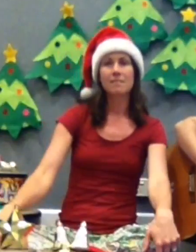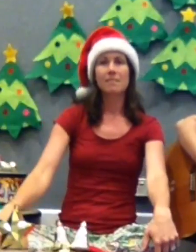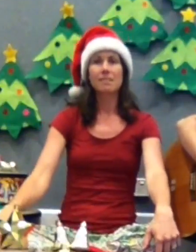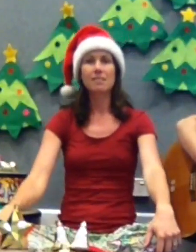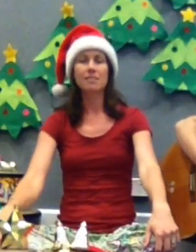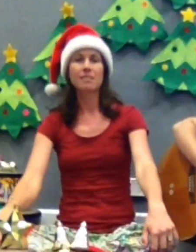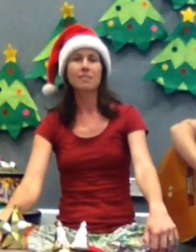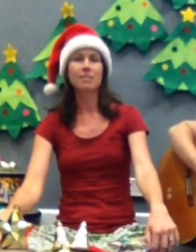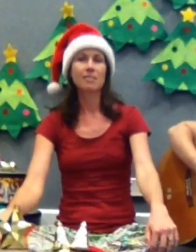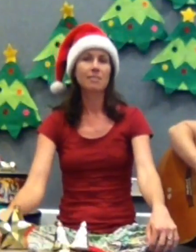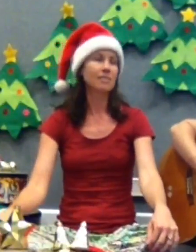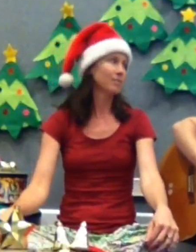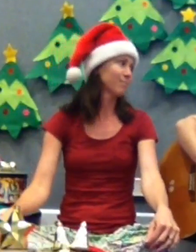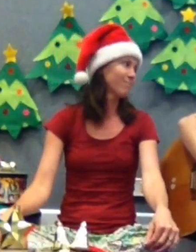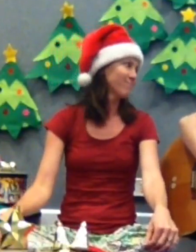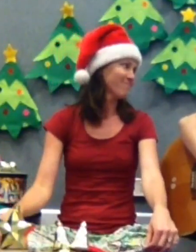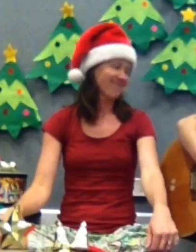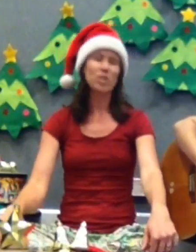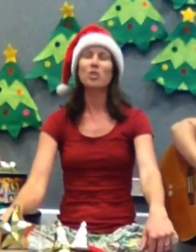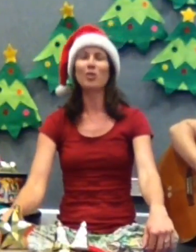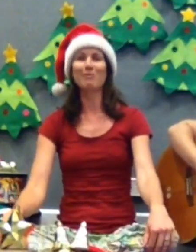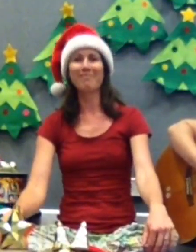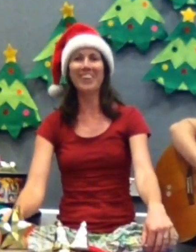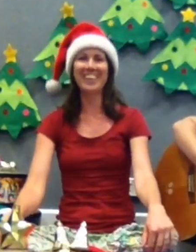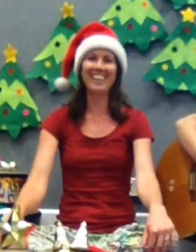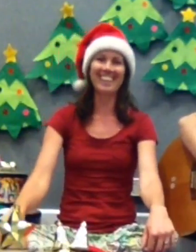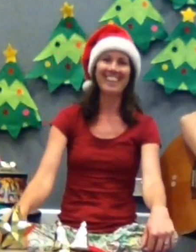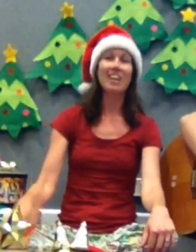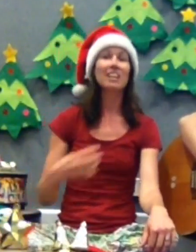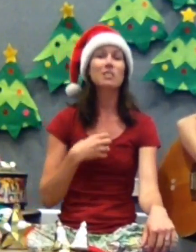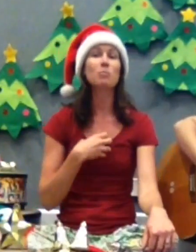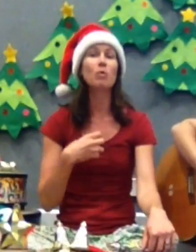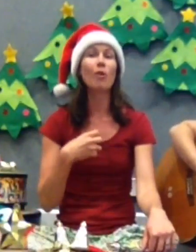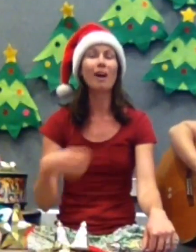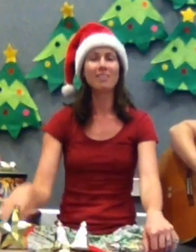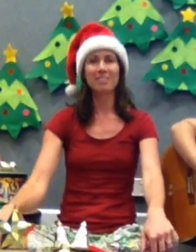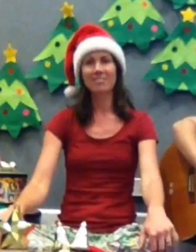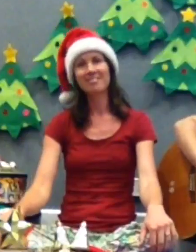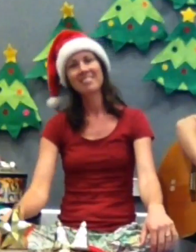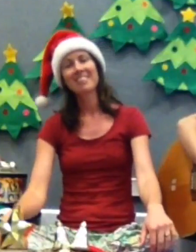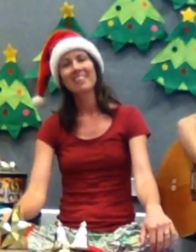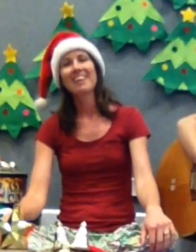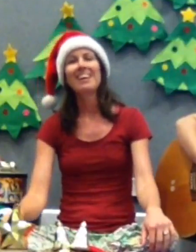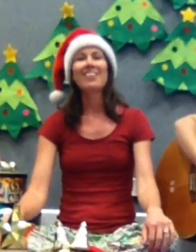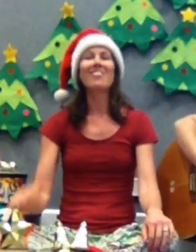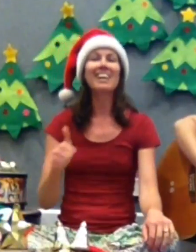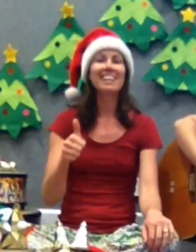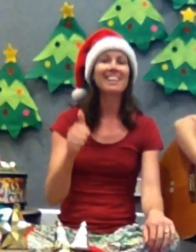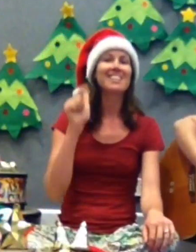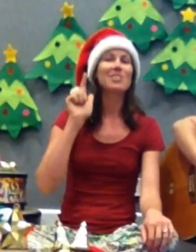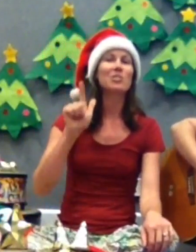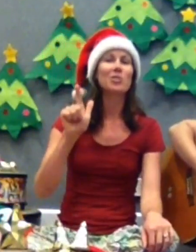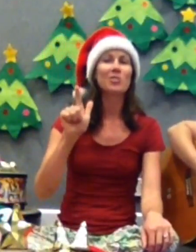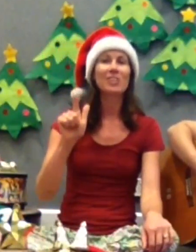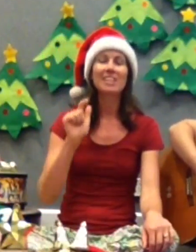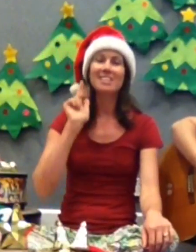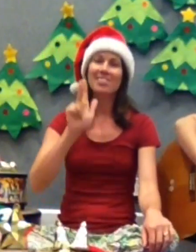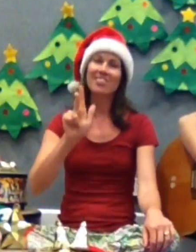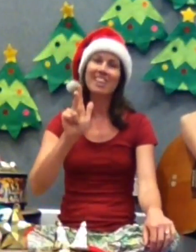Shall we do it again? Sure, let's do it more One little, two little, three